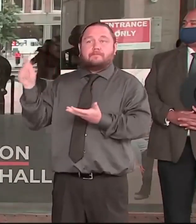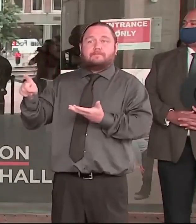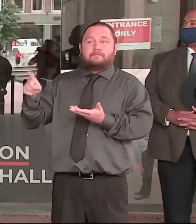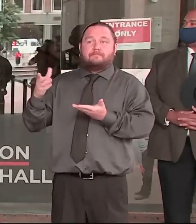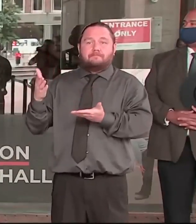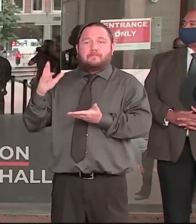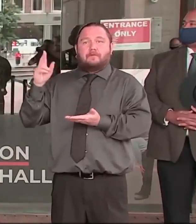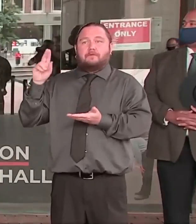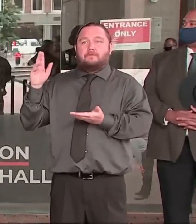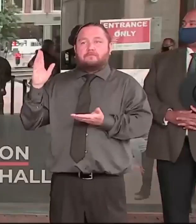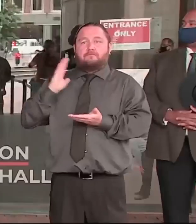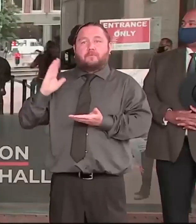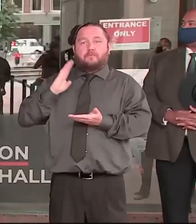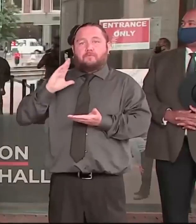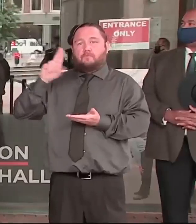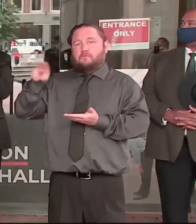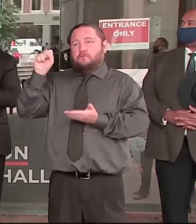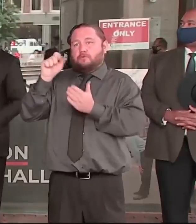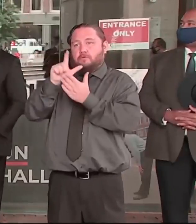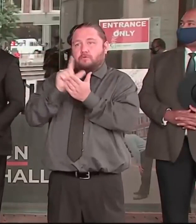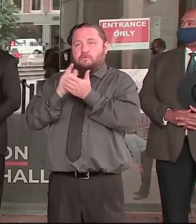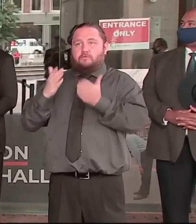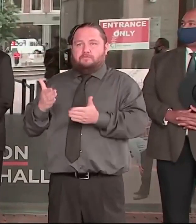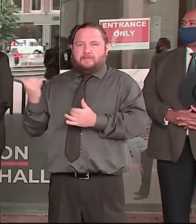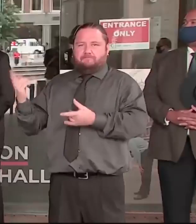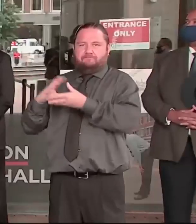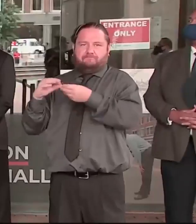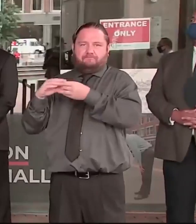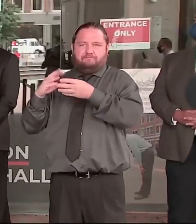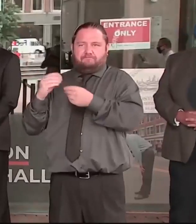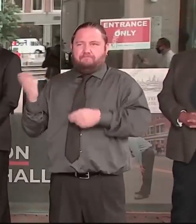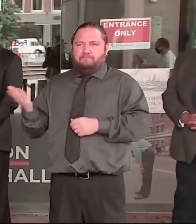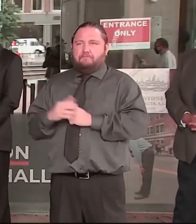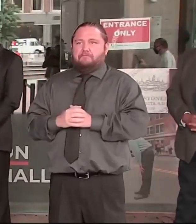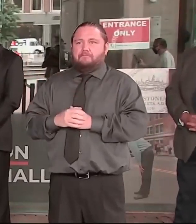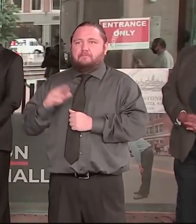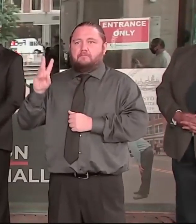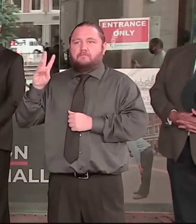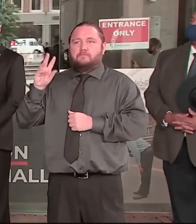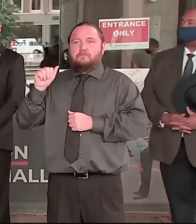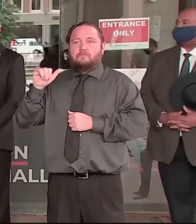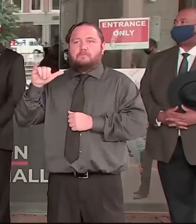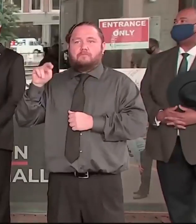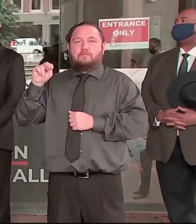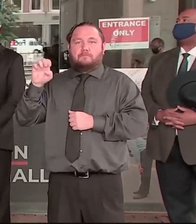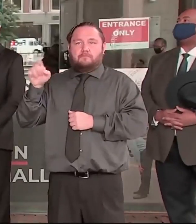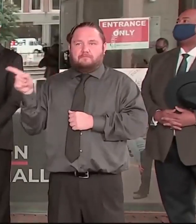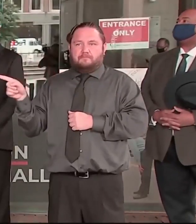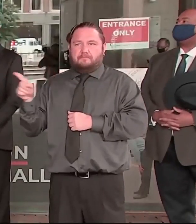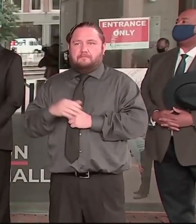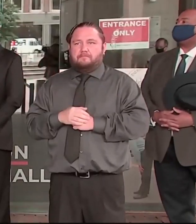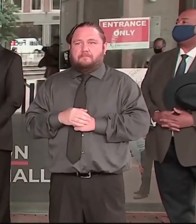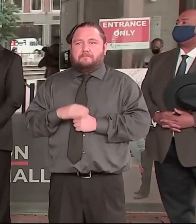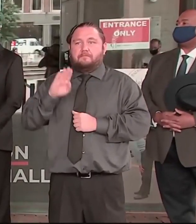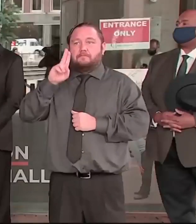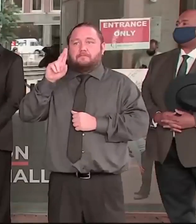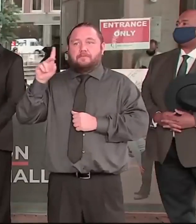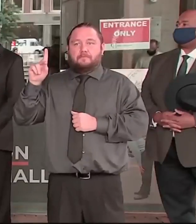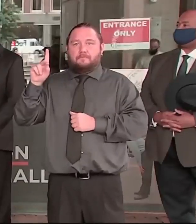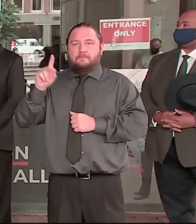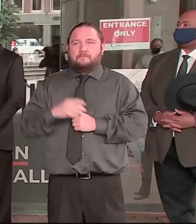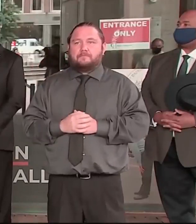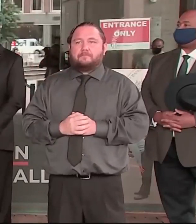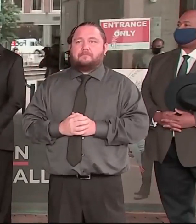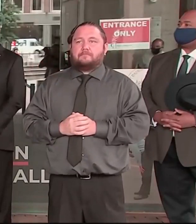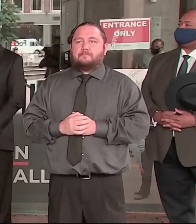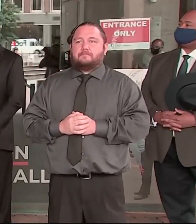Thank you very much, Mr. Mayor, and thank you for, on behalf of the task force, we thank you for the opportunity to serve. We understand